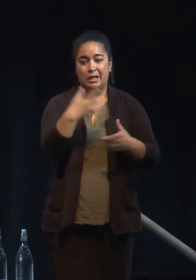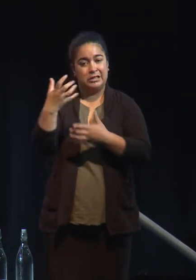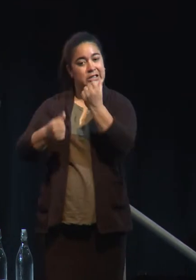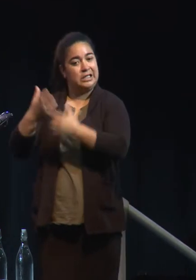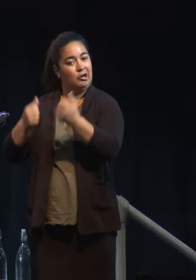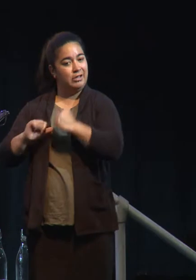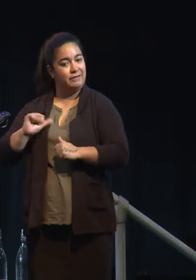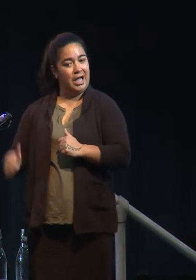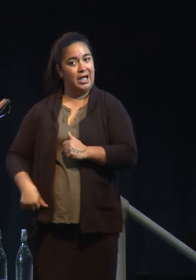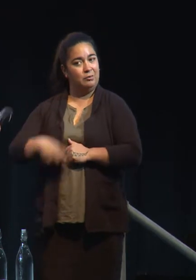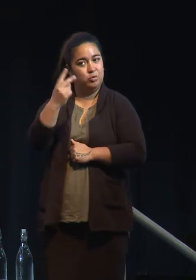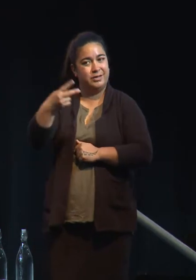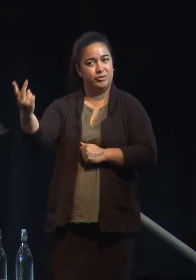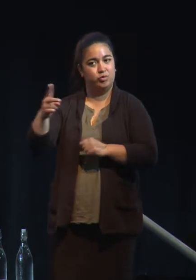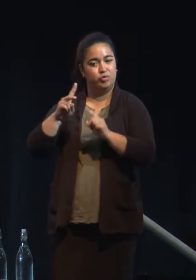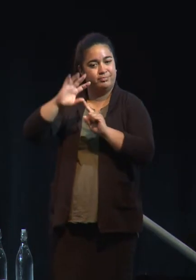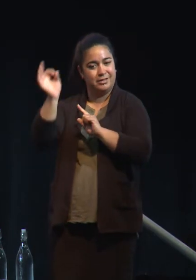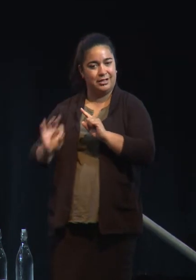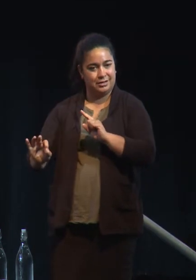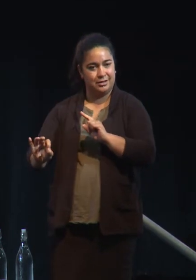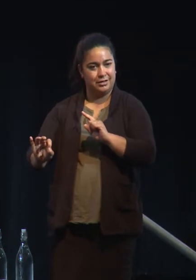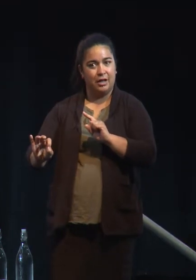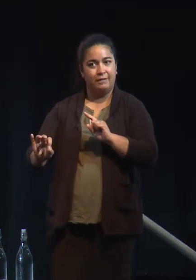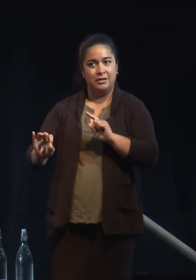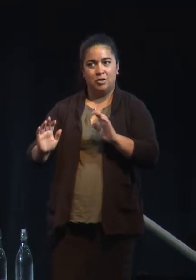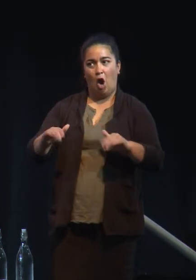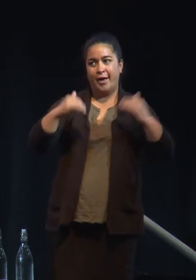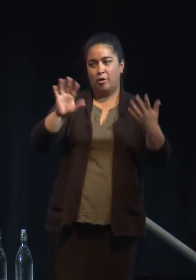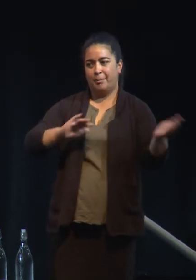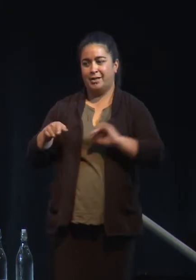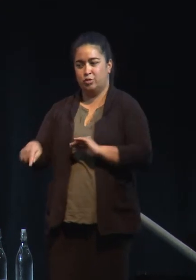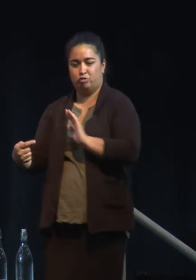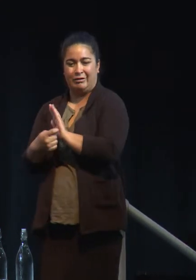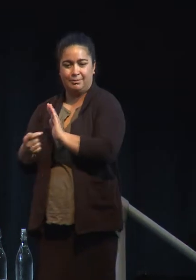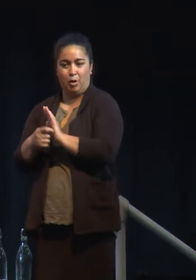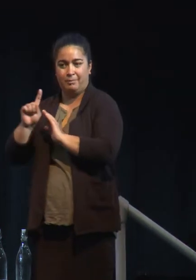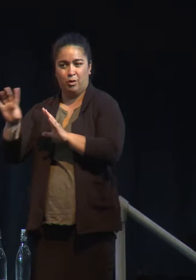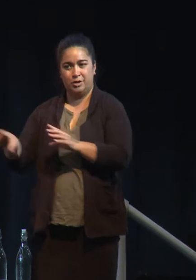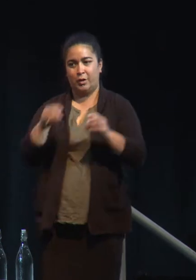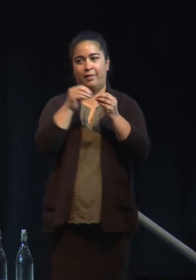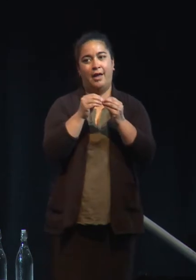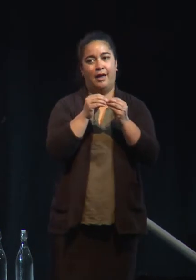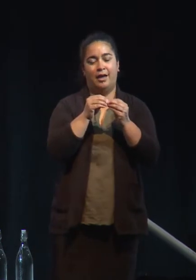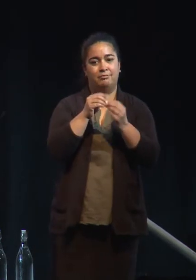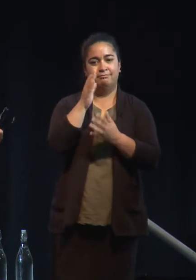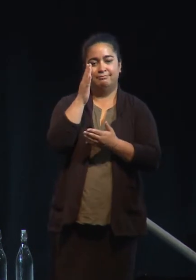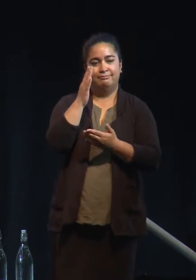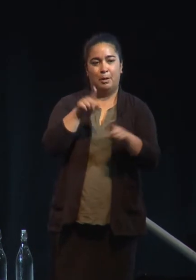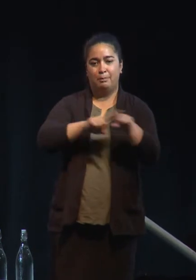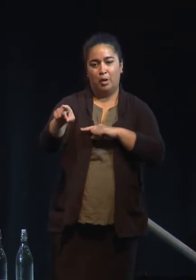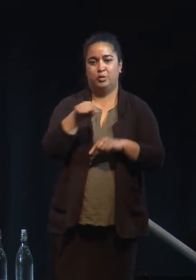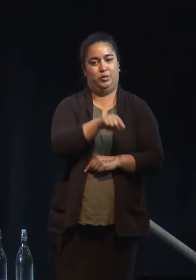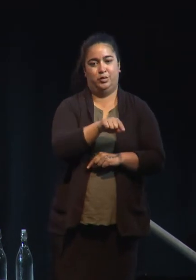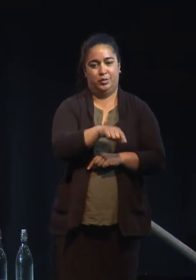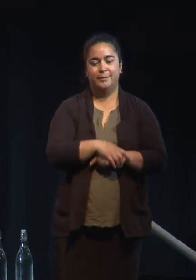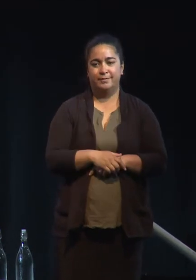which is well above all transportation combined. So the elephant in the